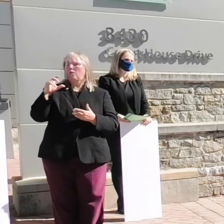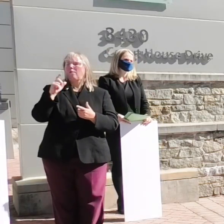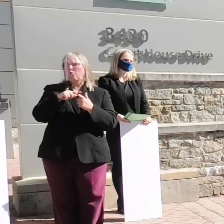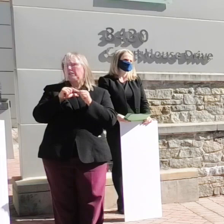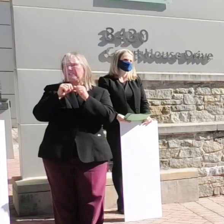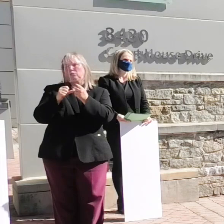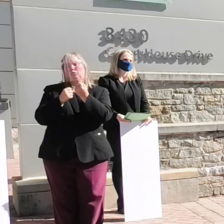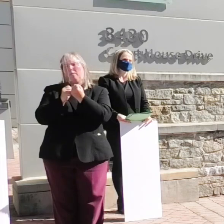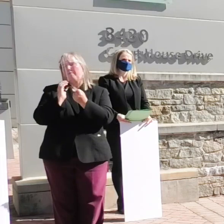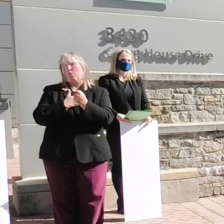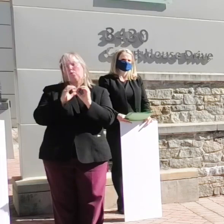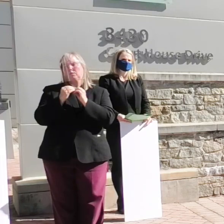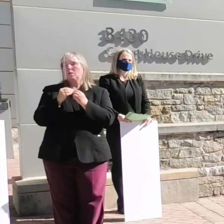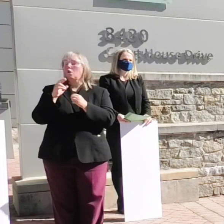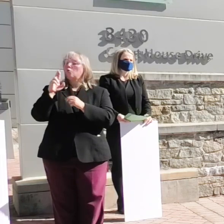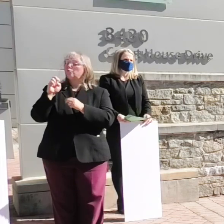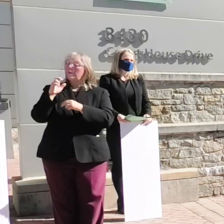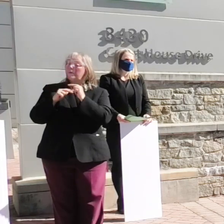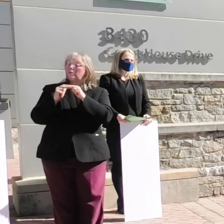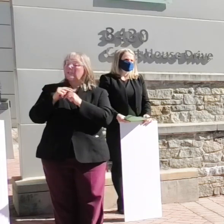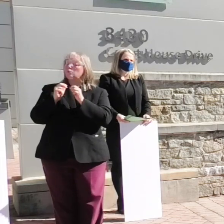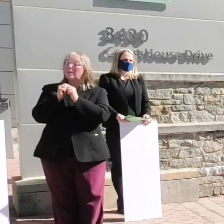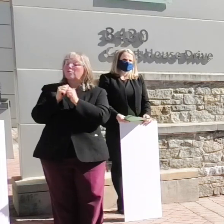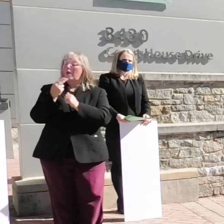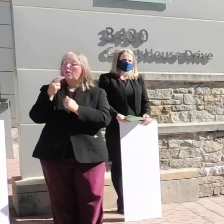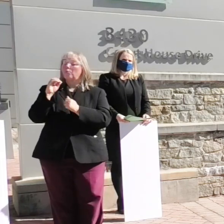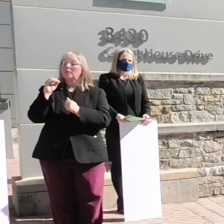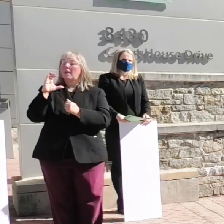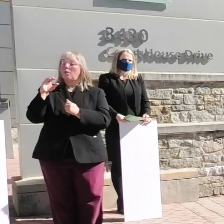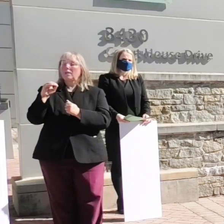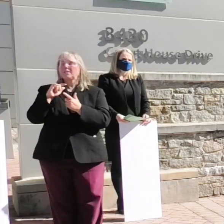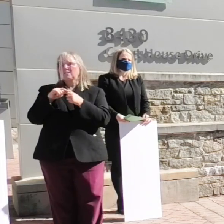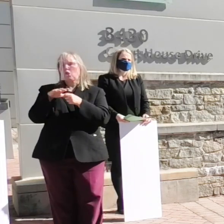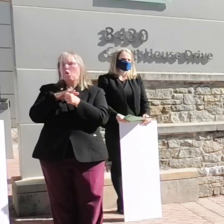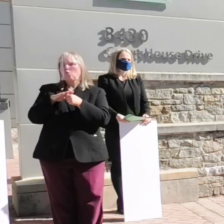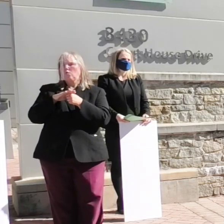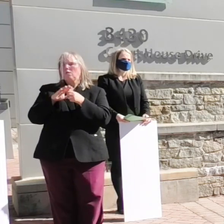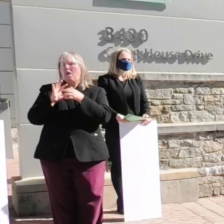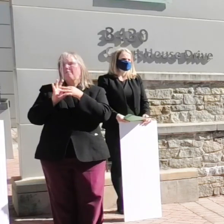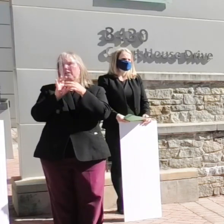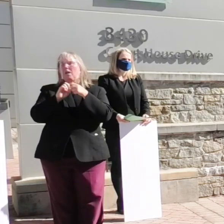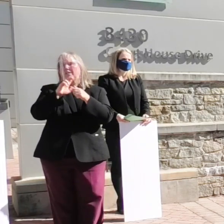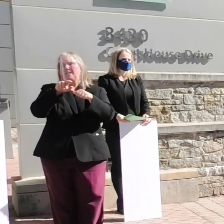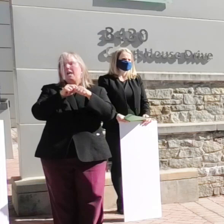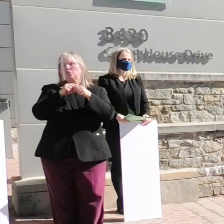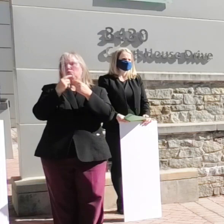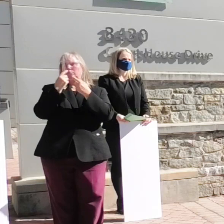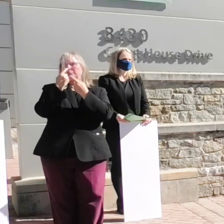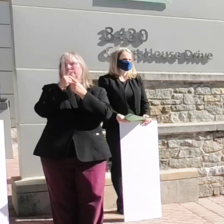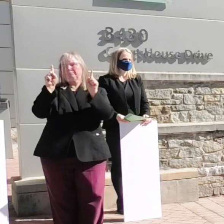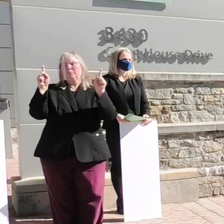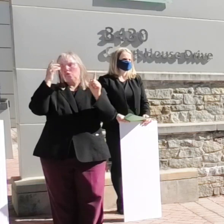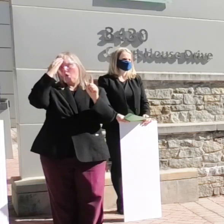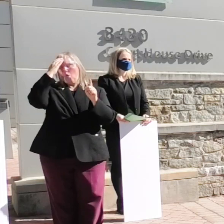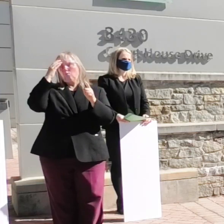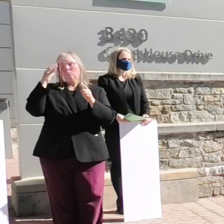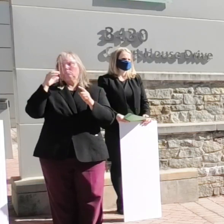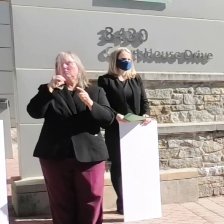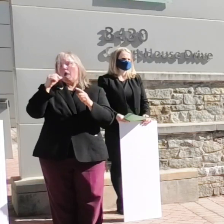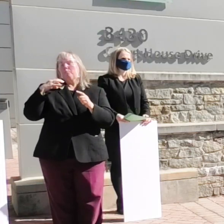rebuilding together Howard County is the local affiliate of the national nonprofit dedicated to community